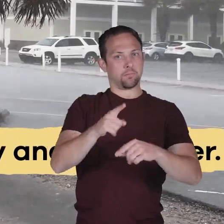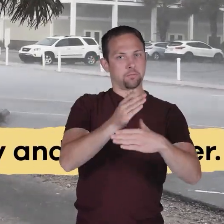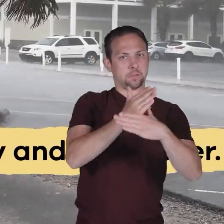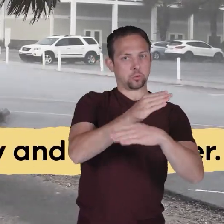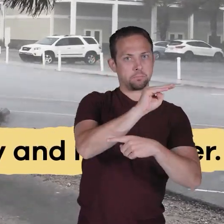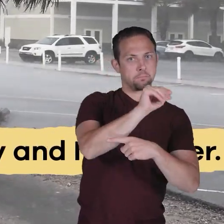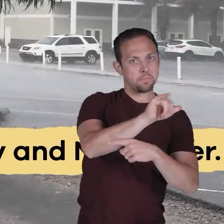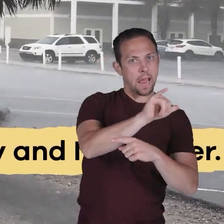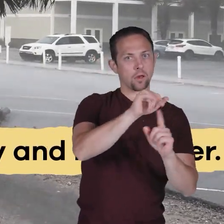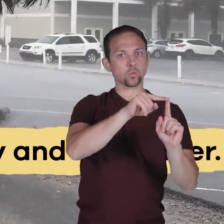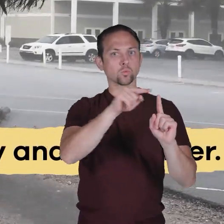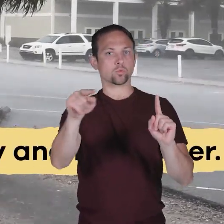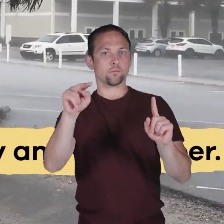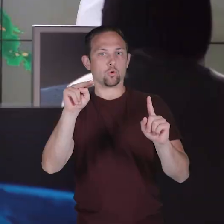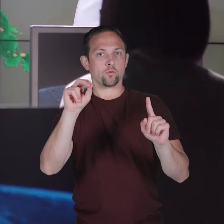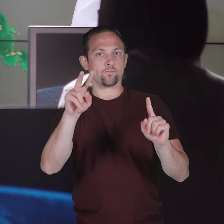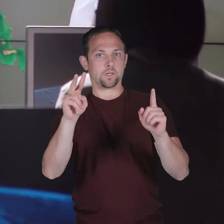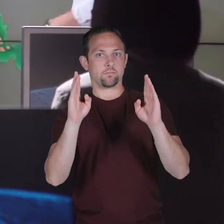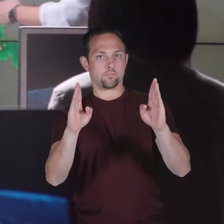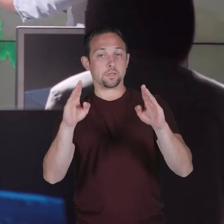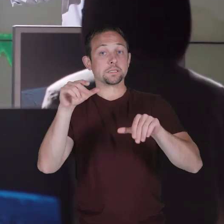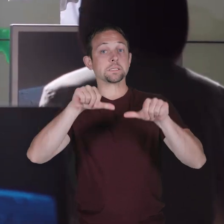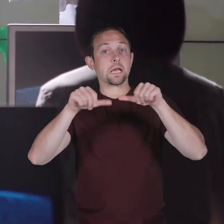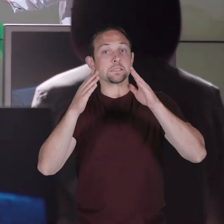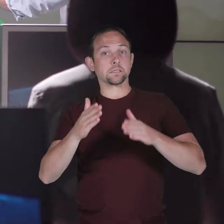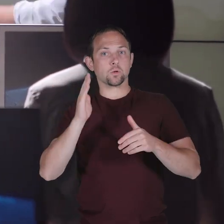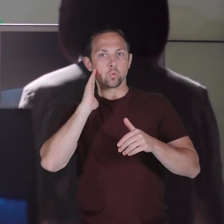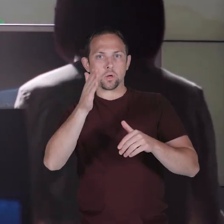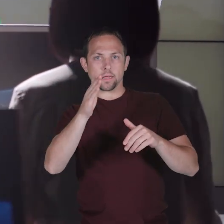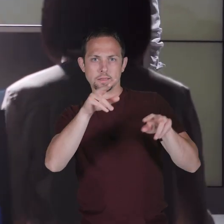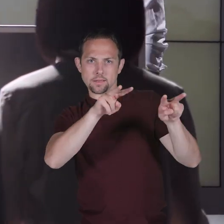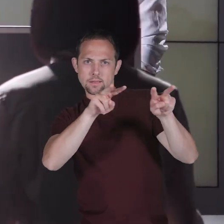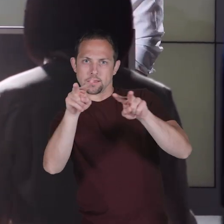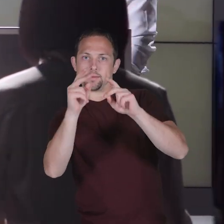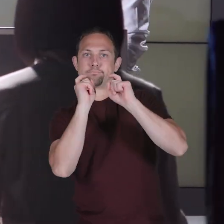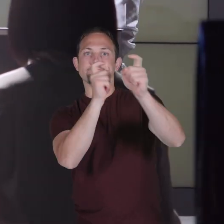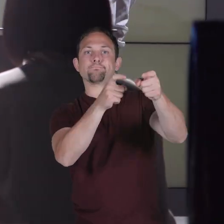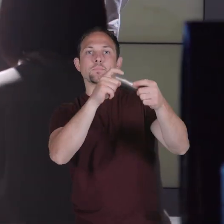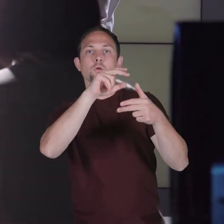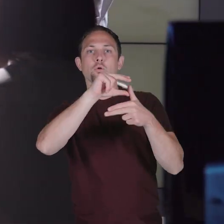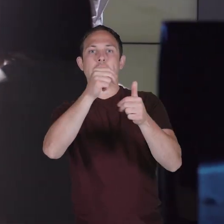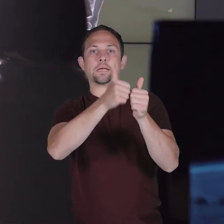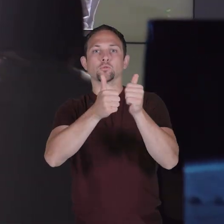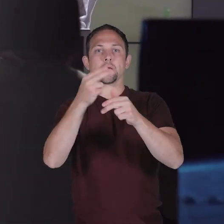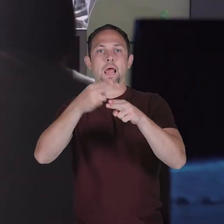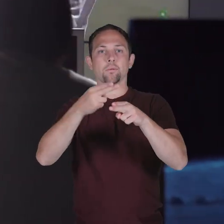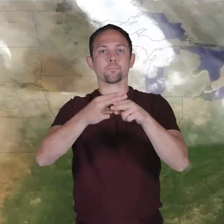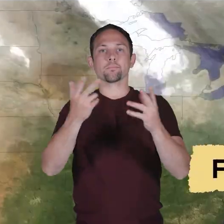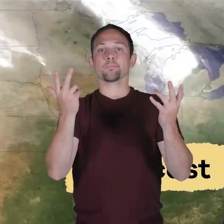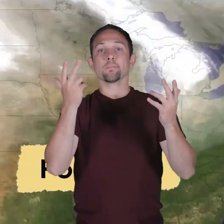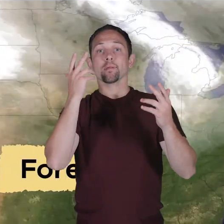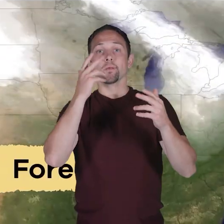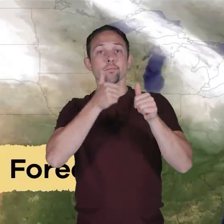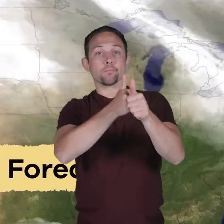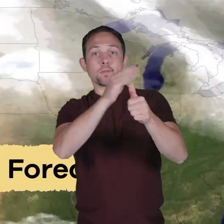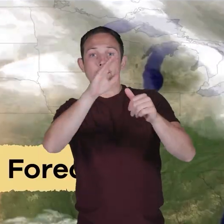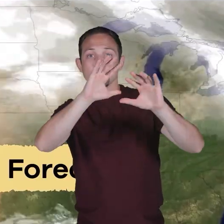and November. And scientists will give each hurricane a name in order to forecast, track